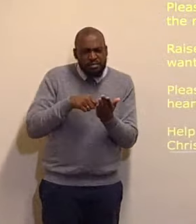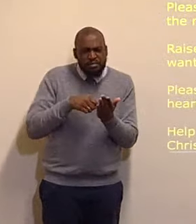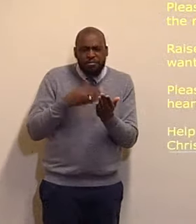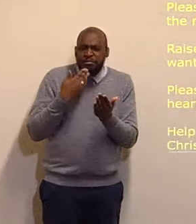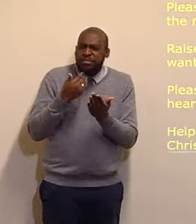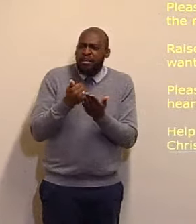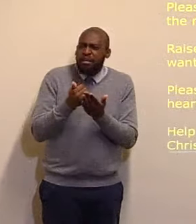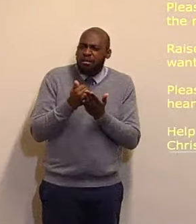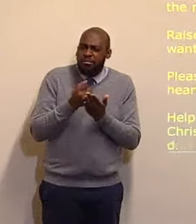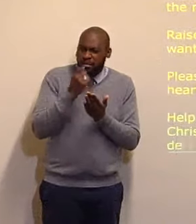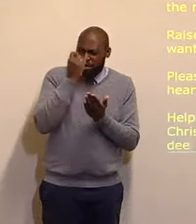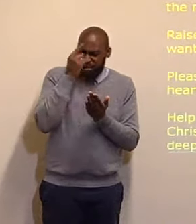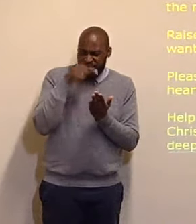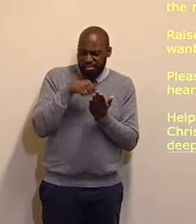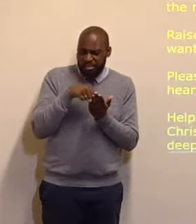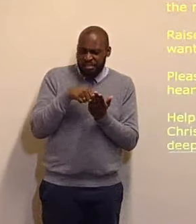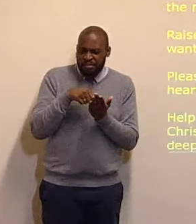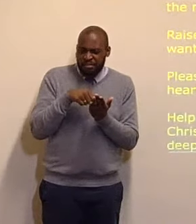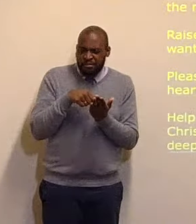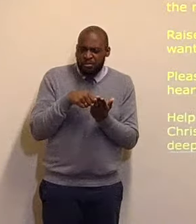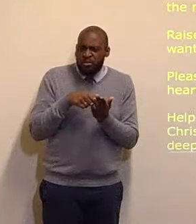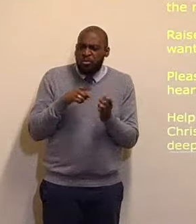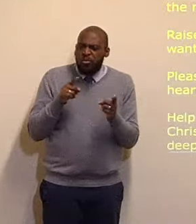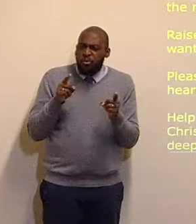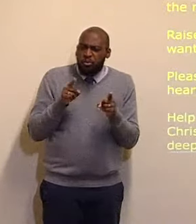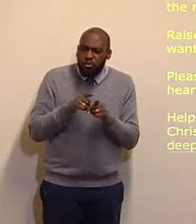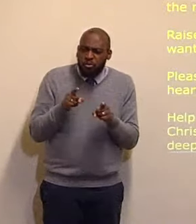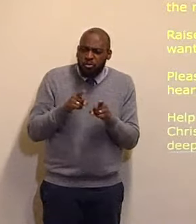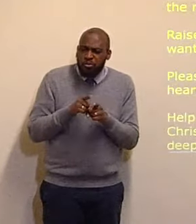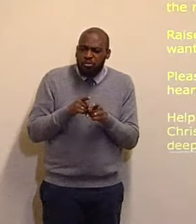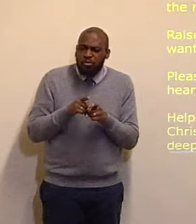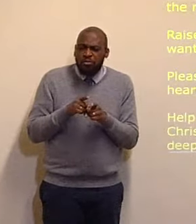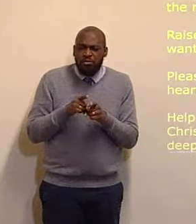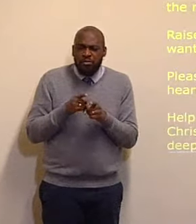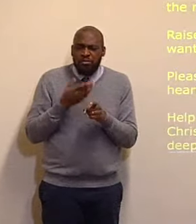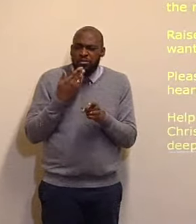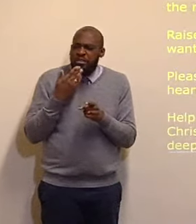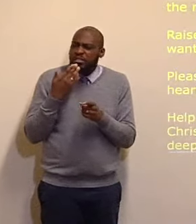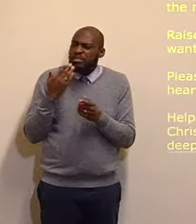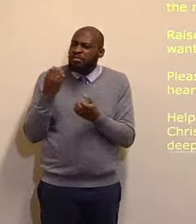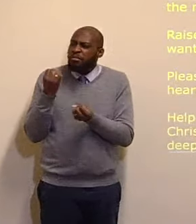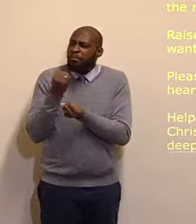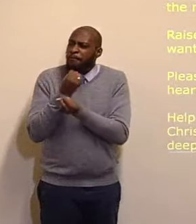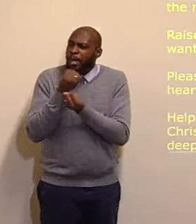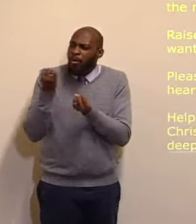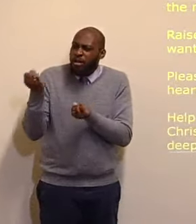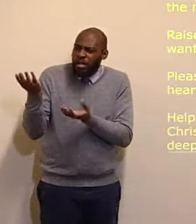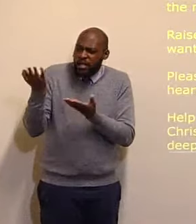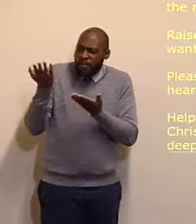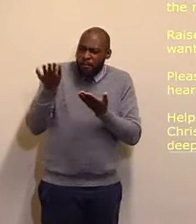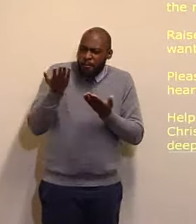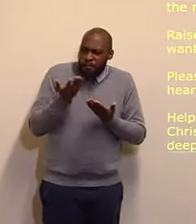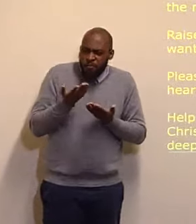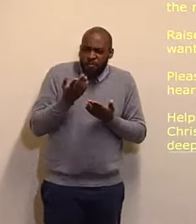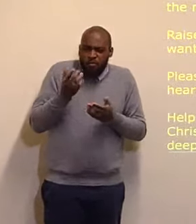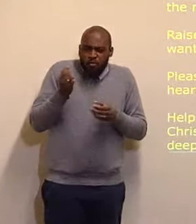we will be able, also, to be granted, great power, from above, to be able, to do, to do thy word,